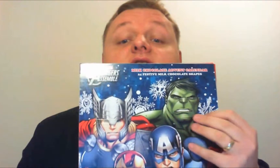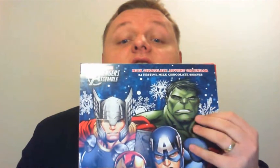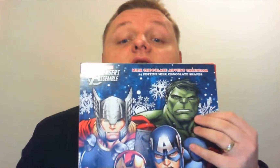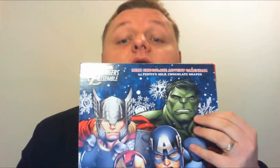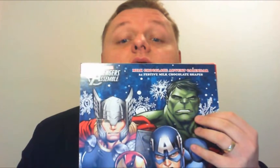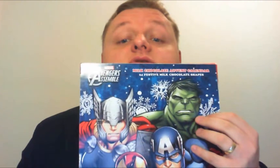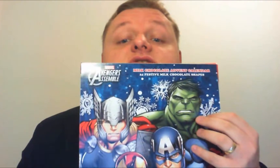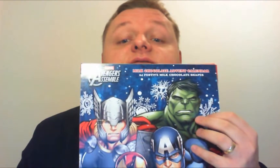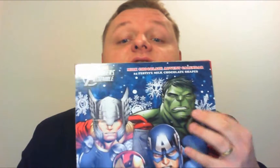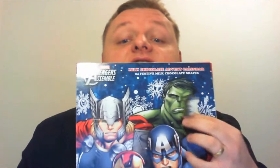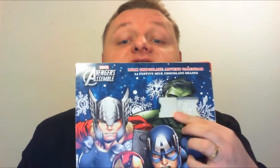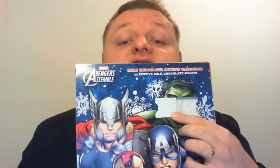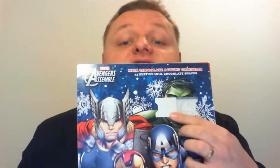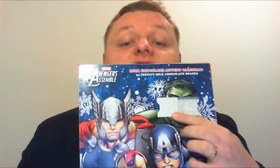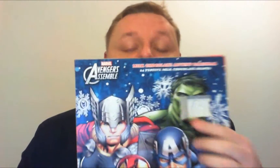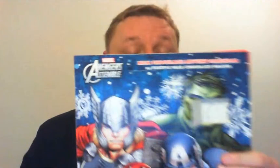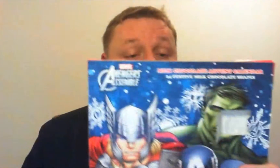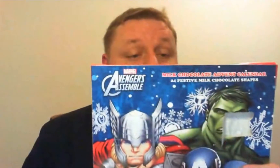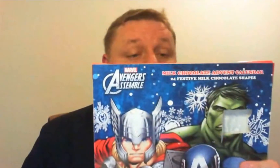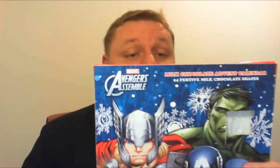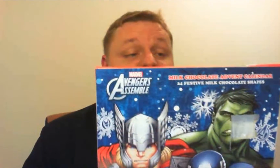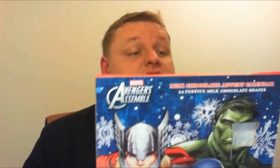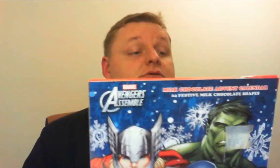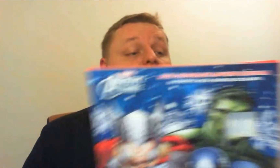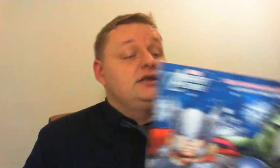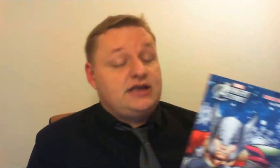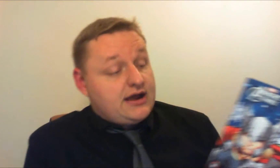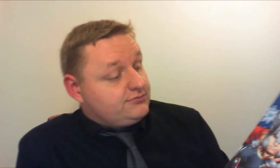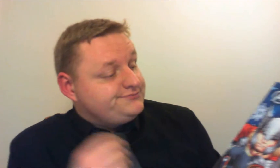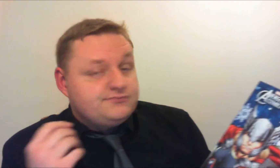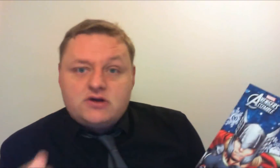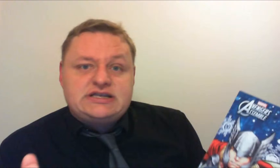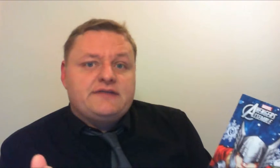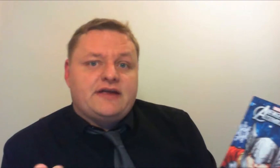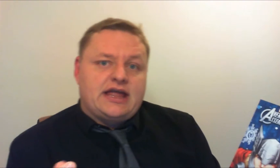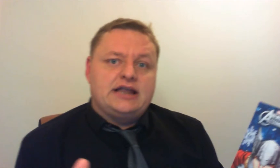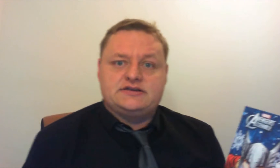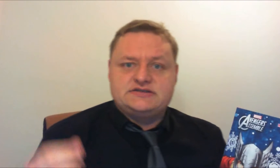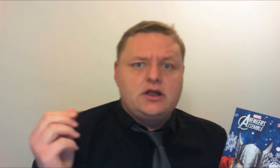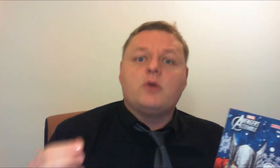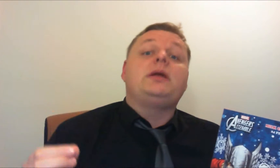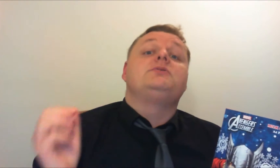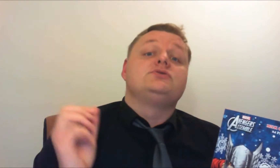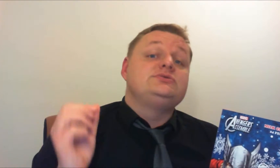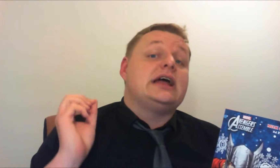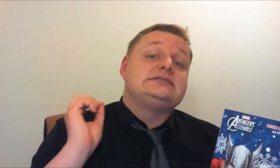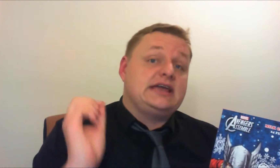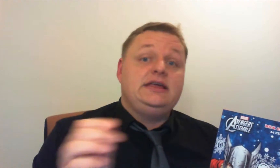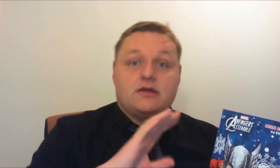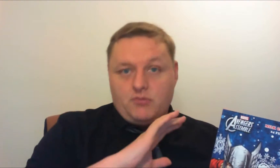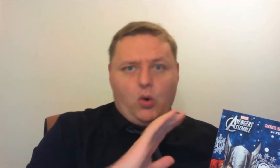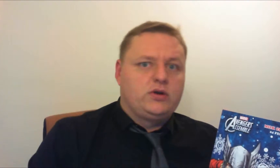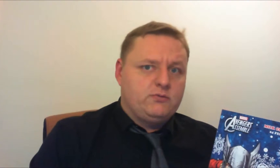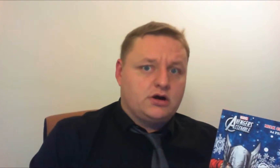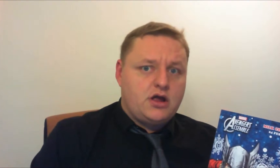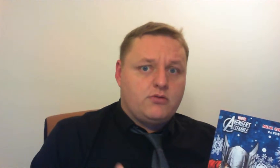Hulk's face now door number two now most advent calendars a lot of people do tend to eat them all in one go